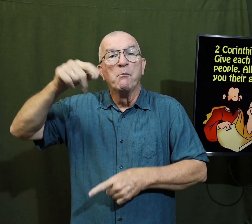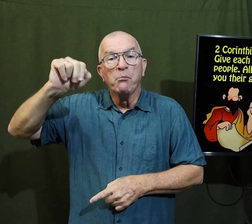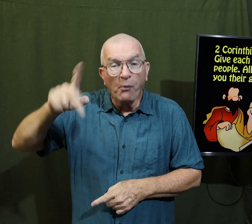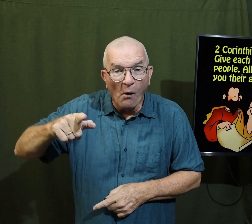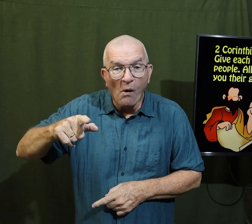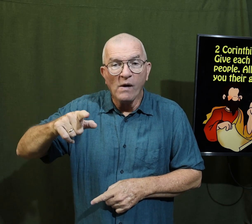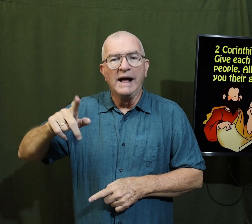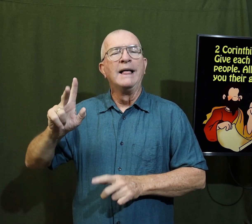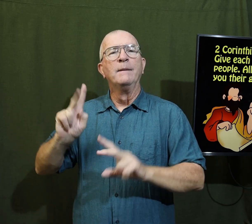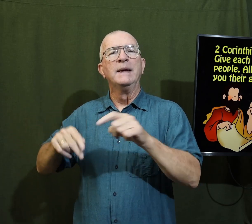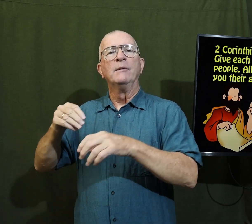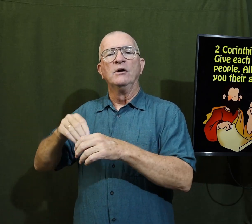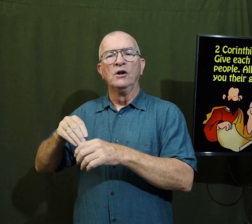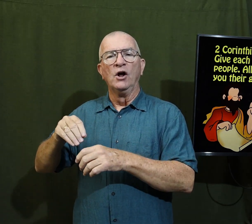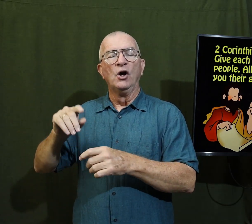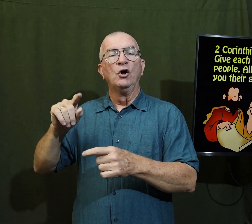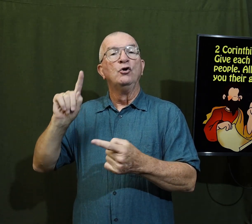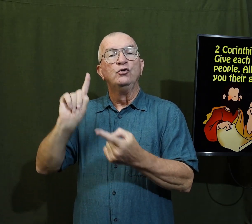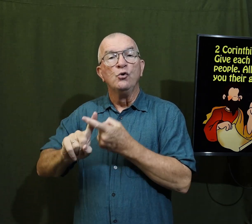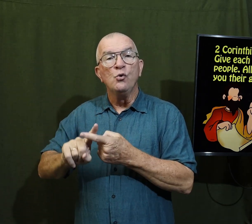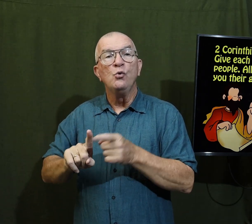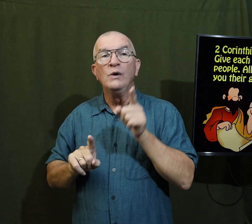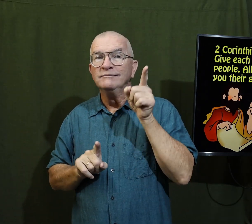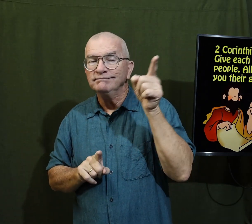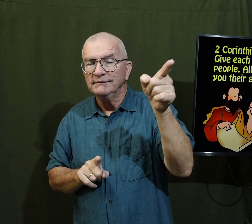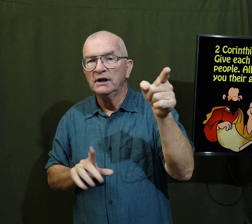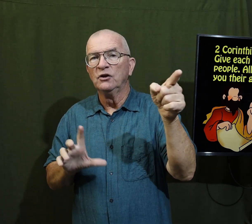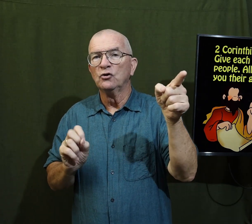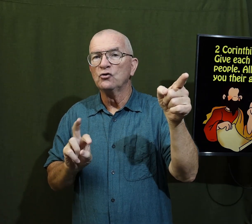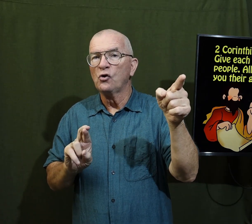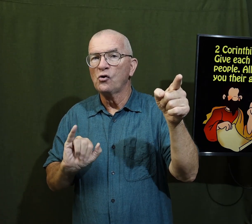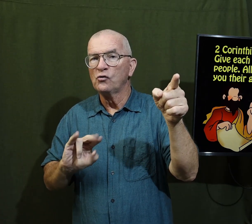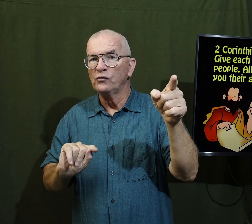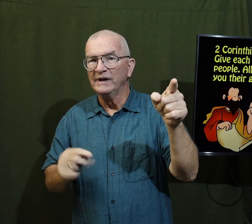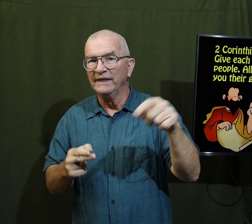this was greetings from Paul to the people in Corinth